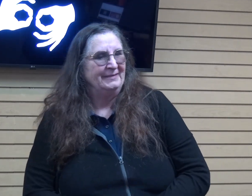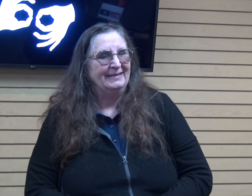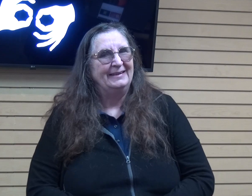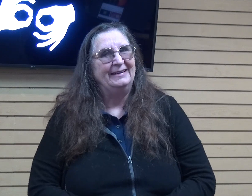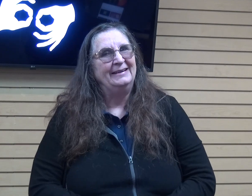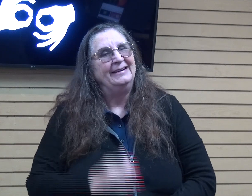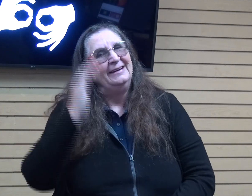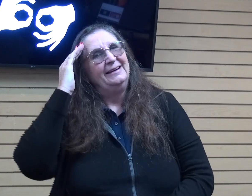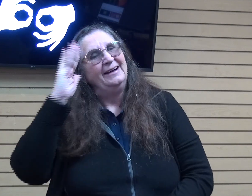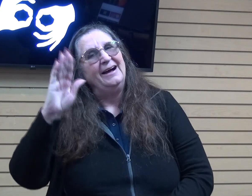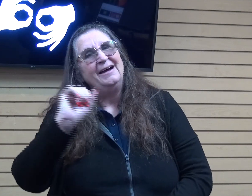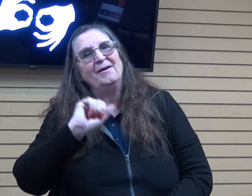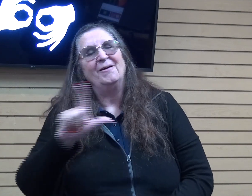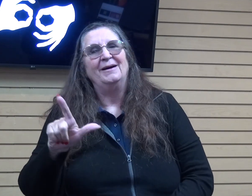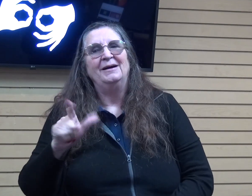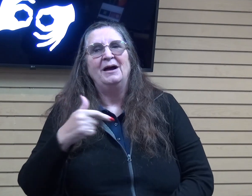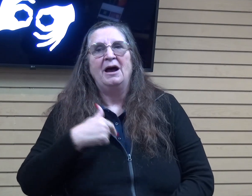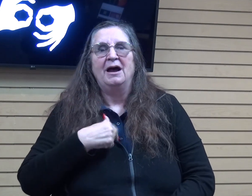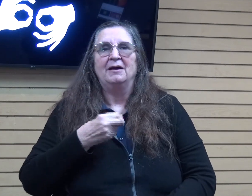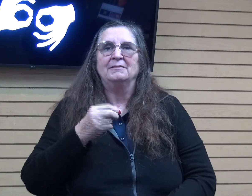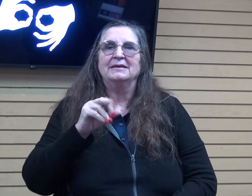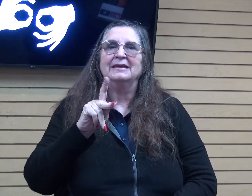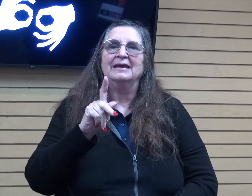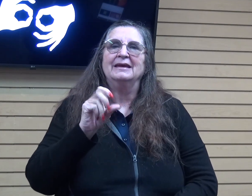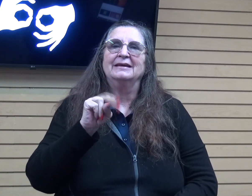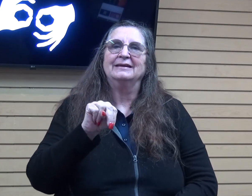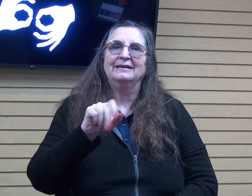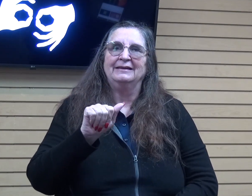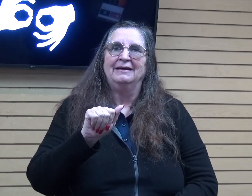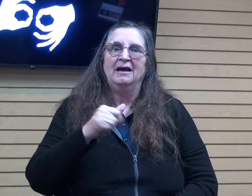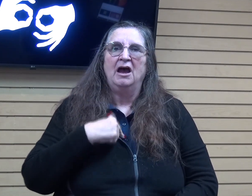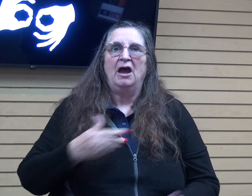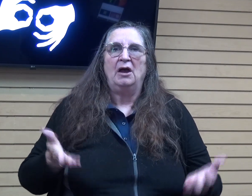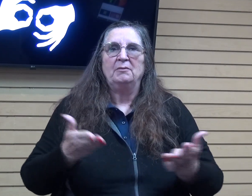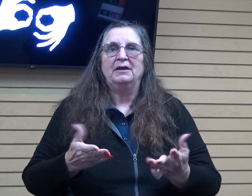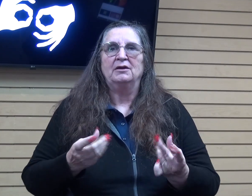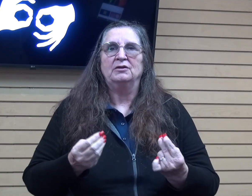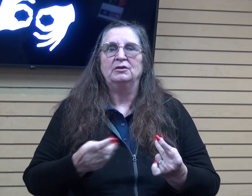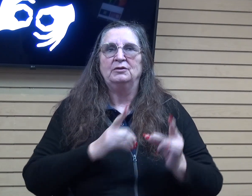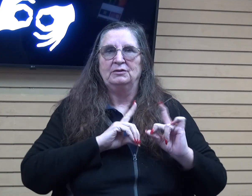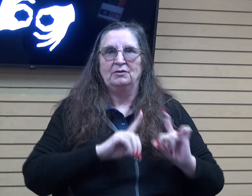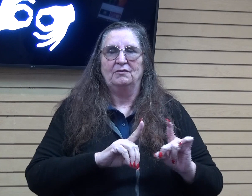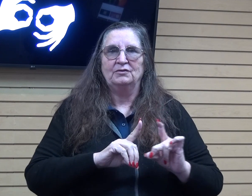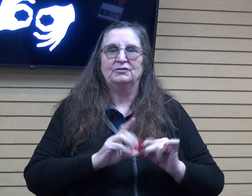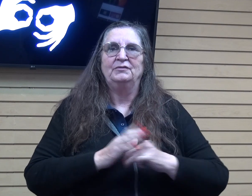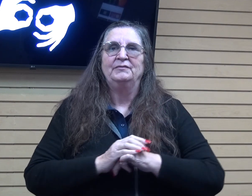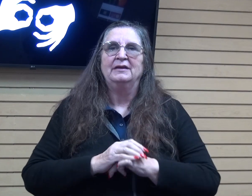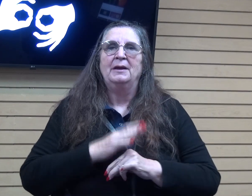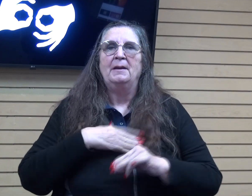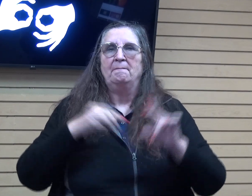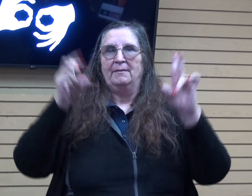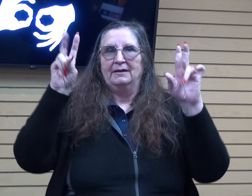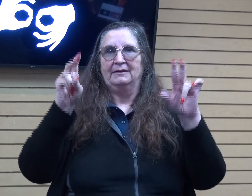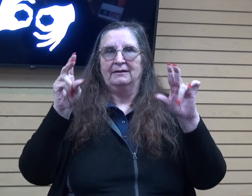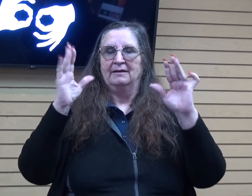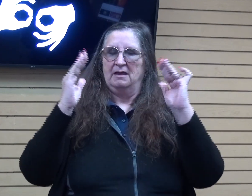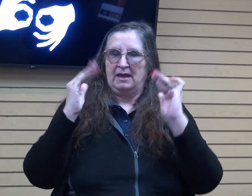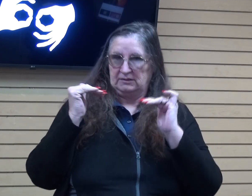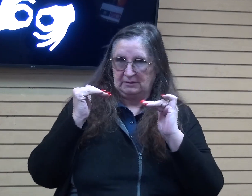Hello, everybody. I am Kenna and I'm here today to do the devotion. So my title today is expectations because we